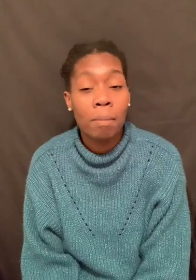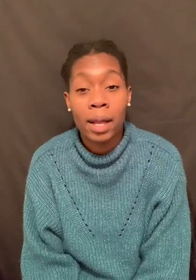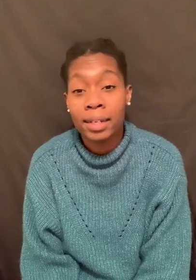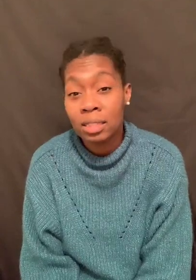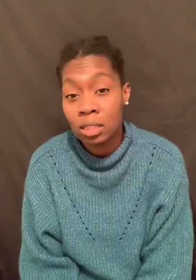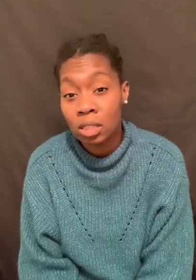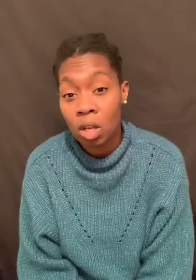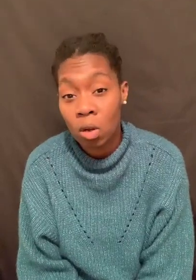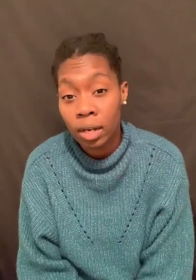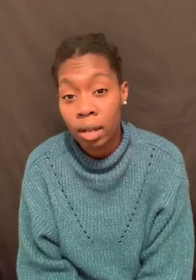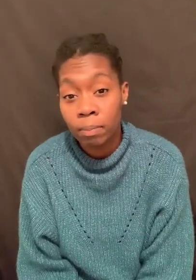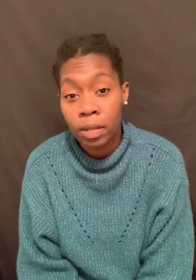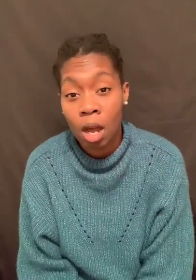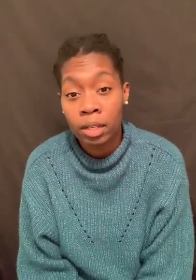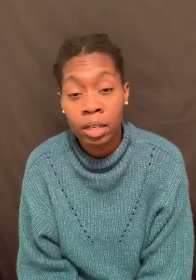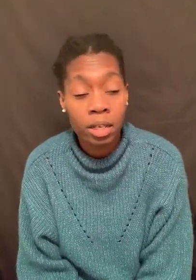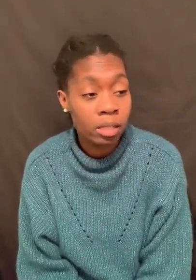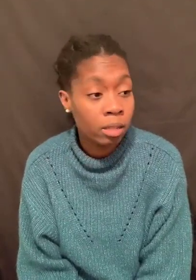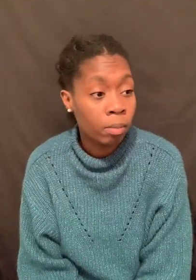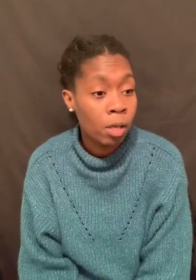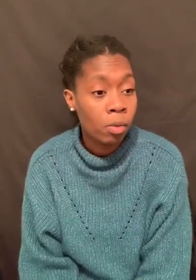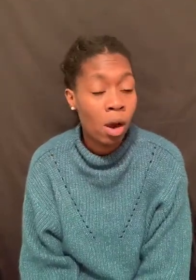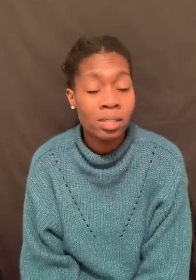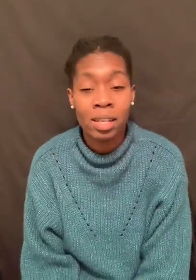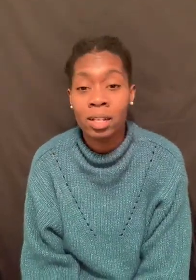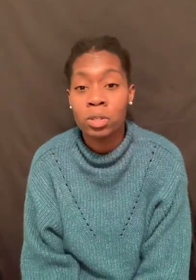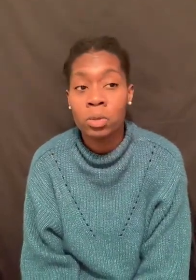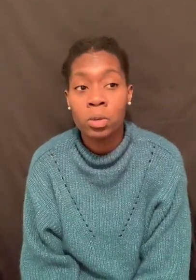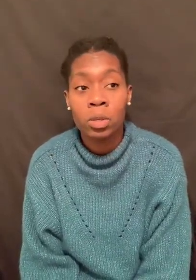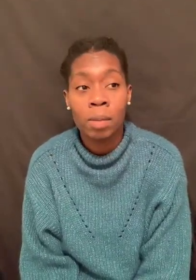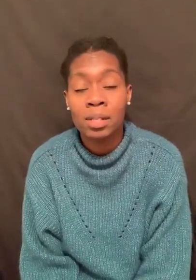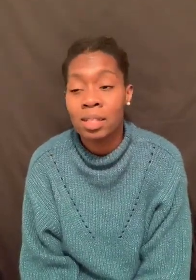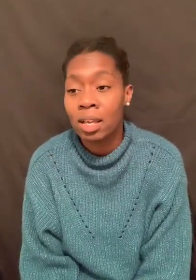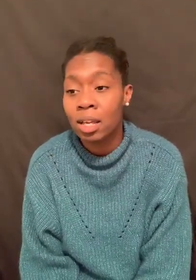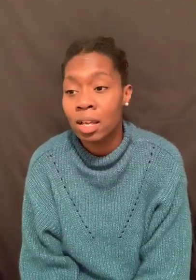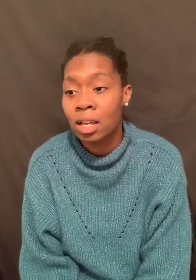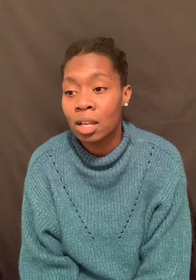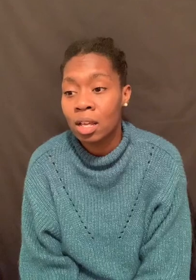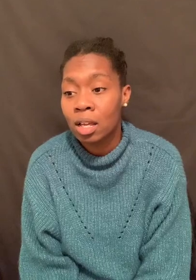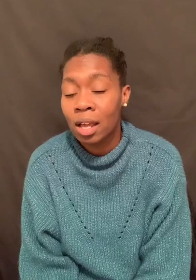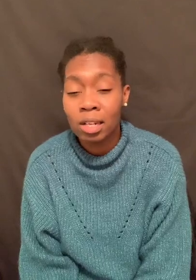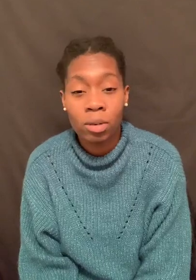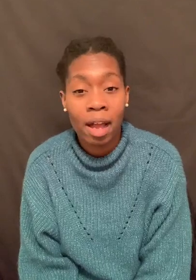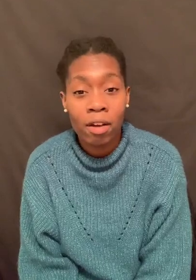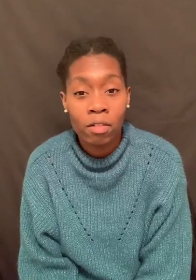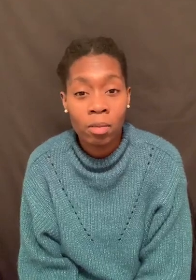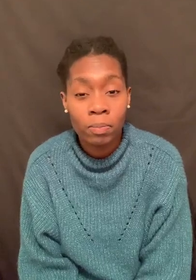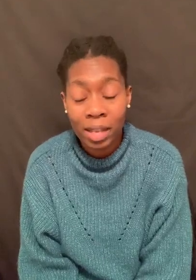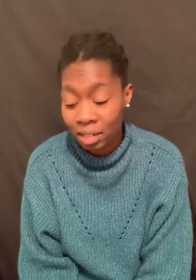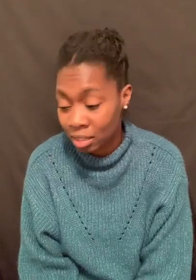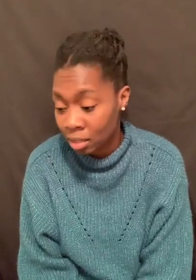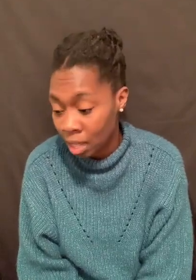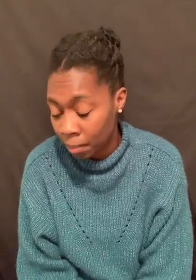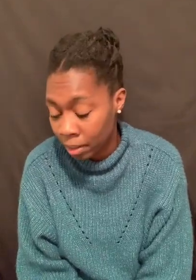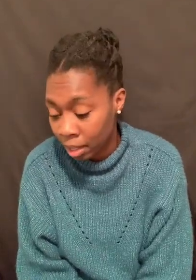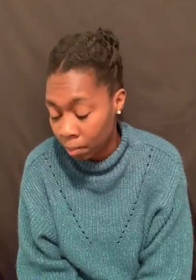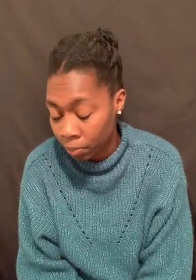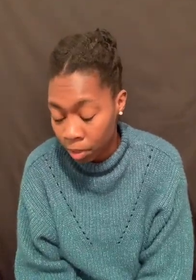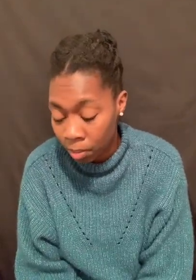I'm like, this is the song that all the kids and the people are singing to. They've been singing. And that's where they got it from. And this is the type of net. And they're